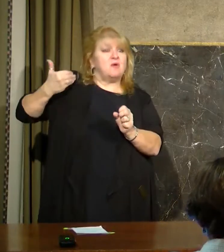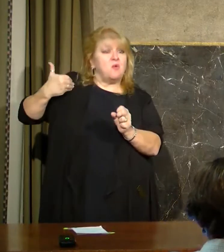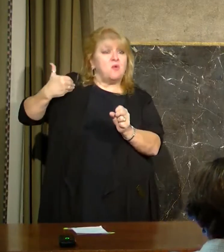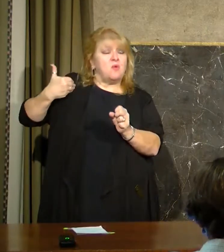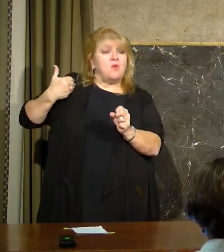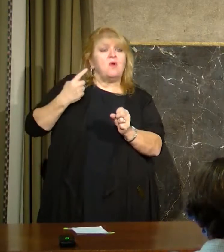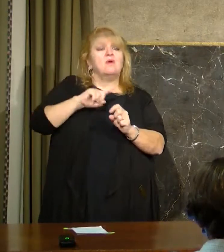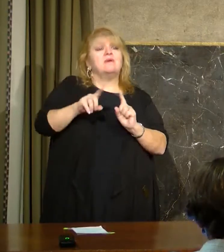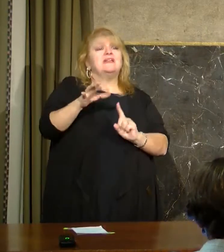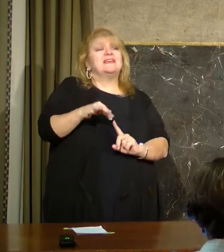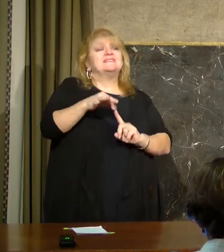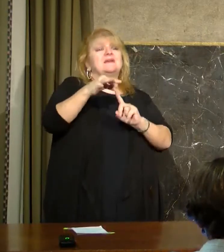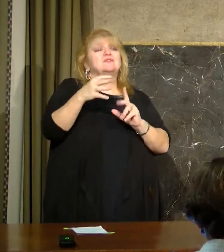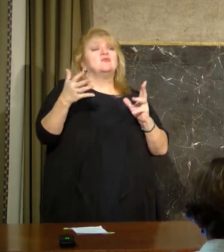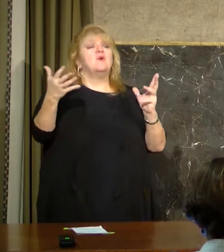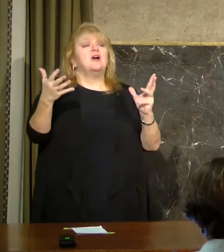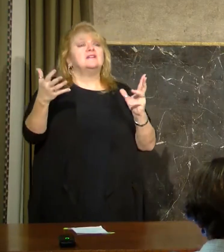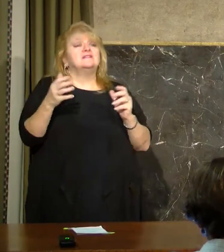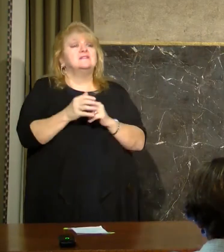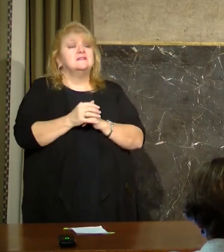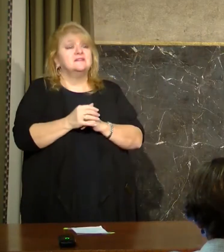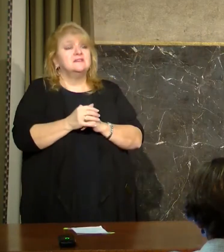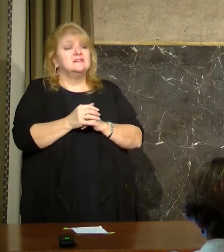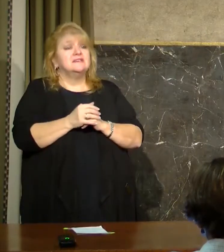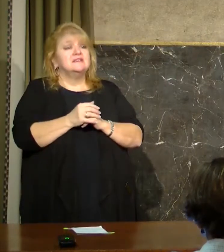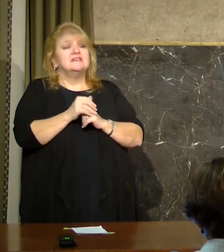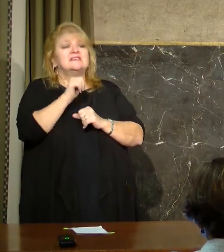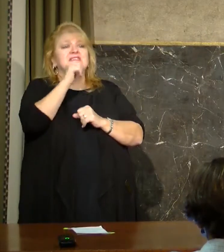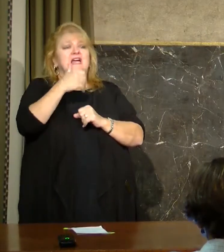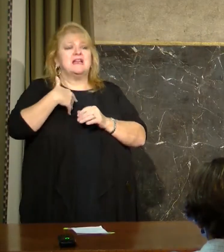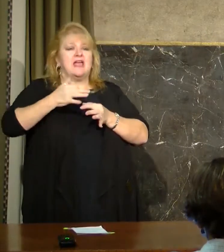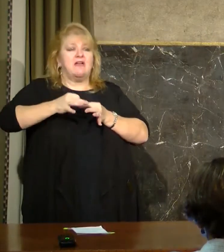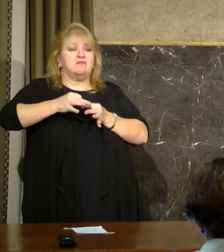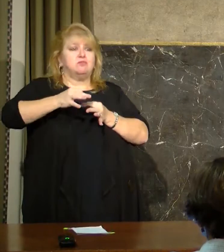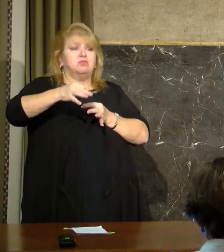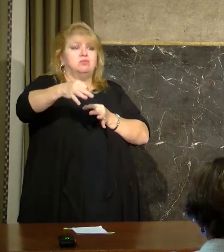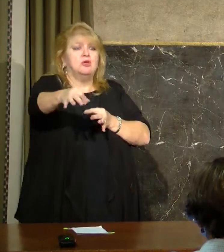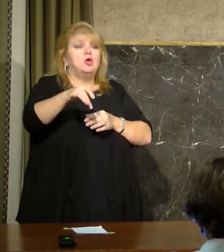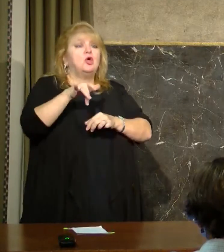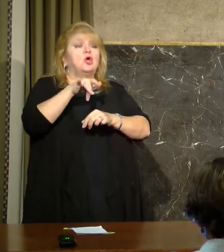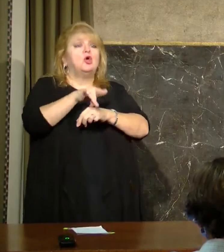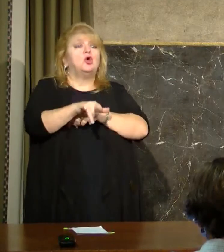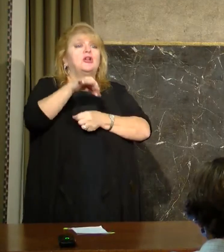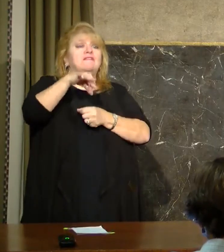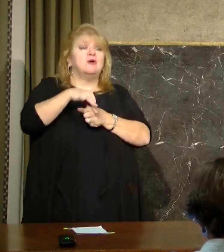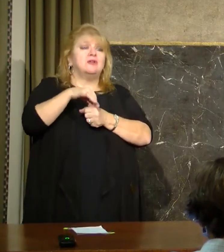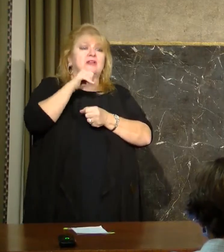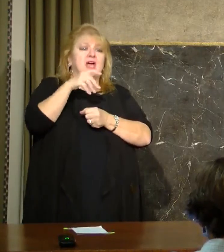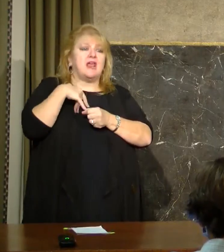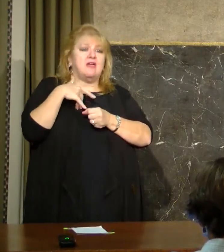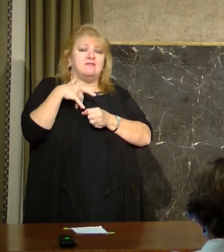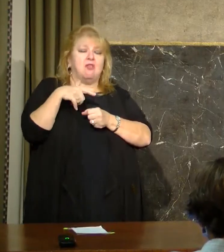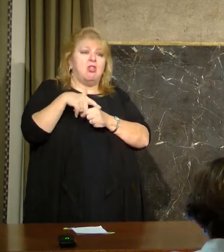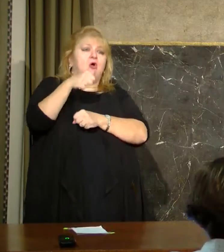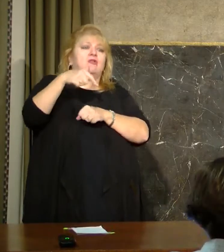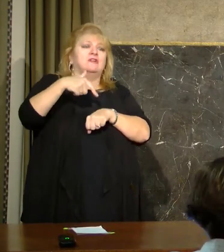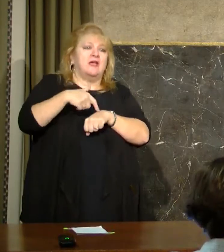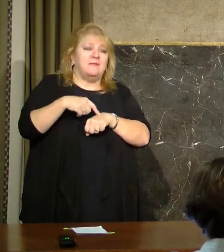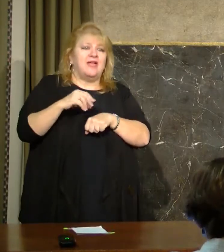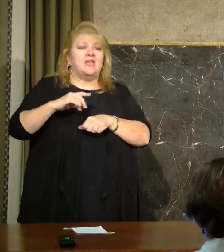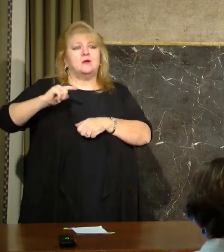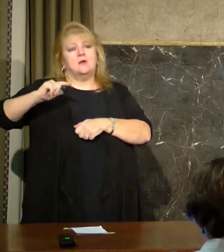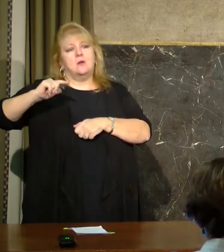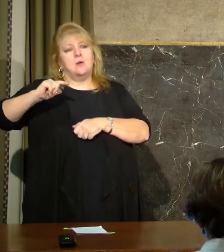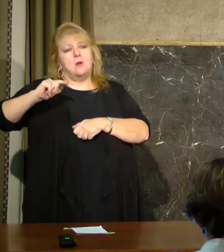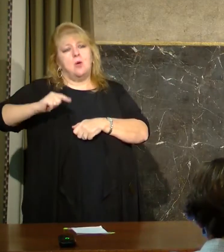with the exception of not having extended days of early voting. And given the lower turnout election